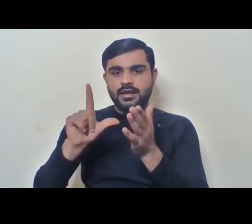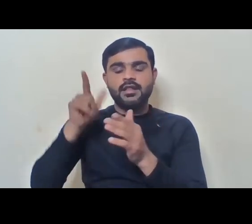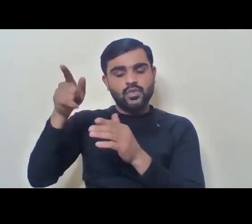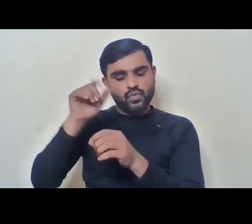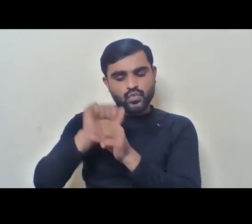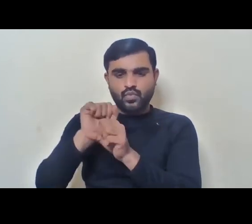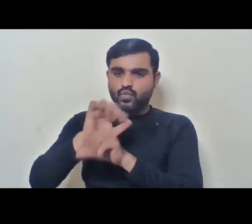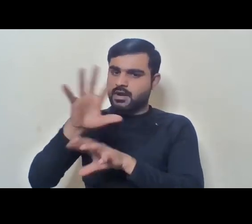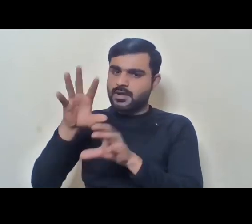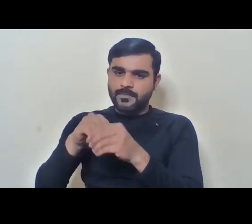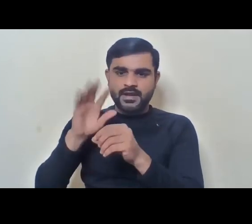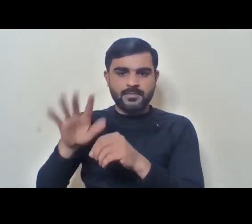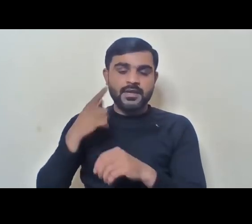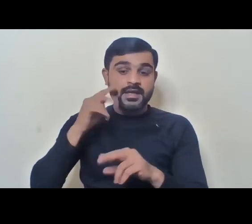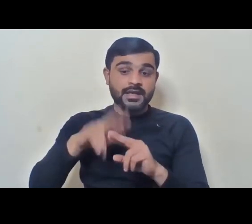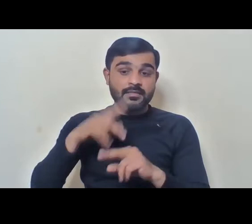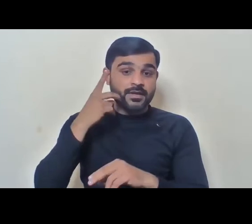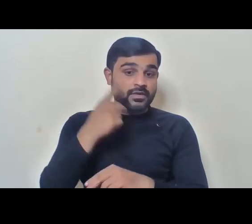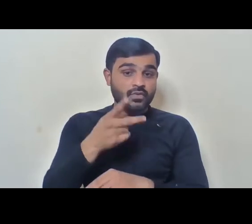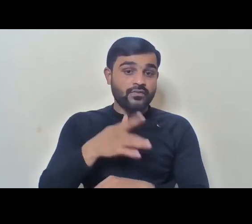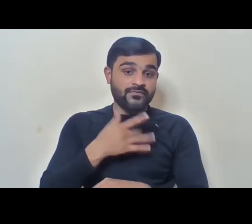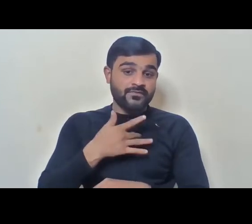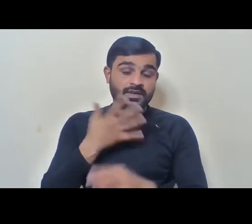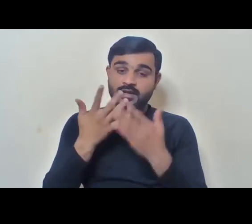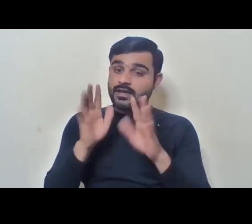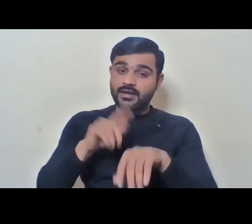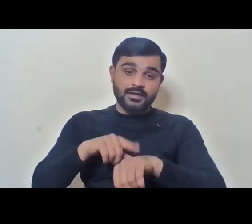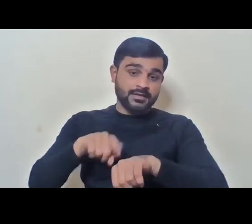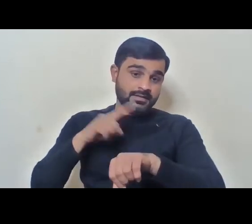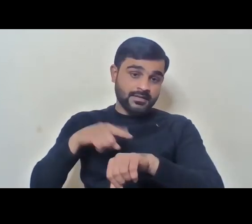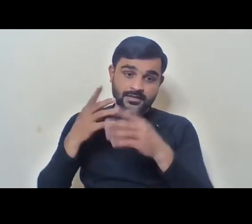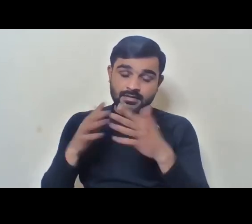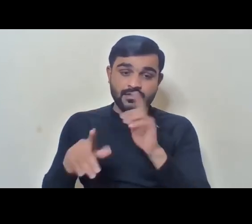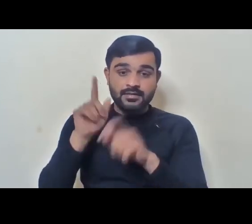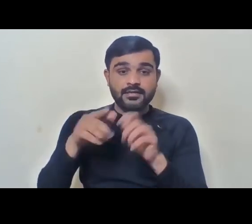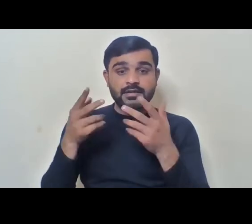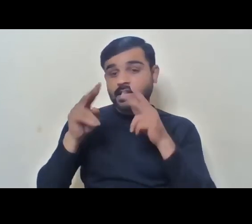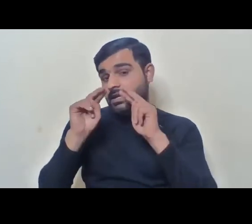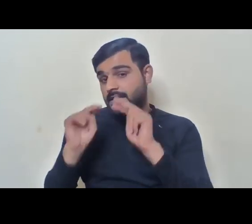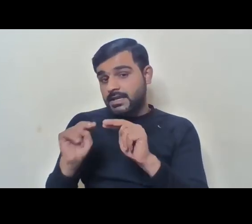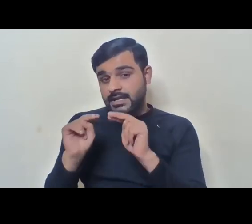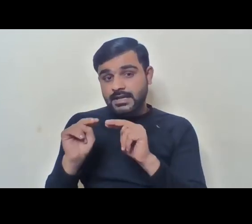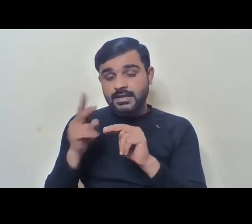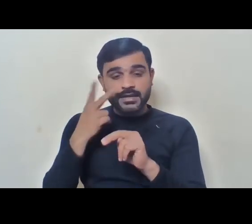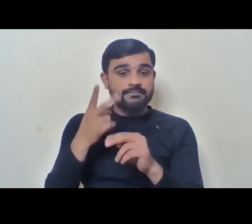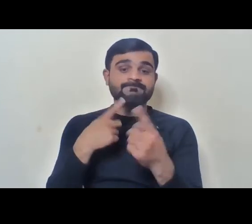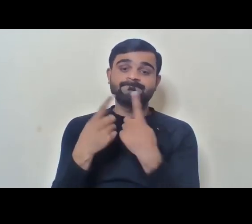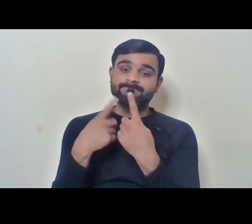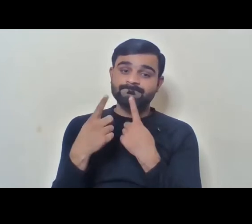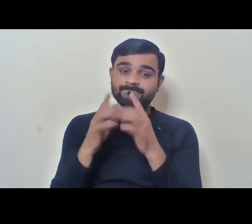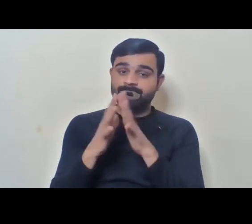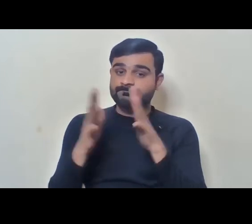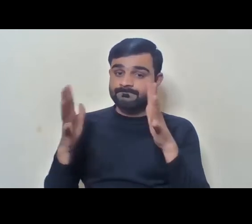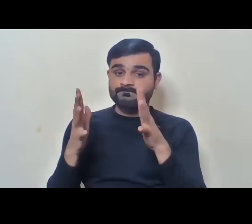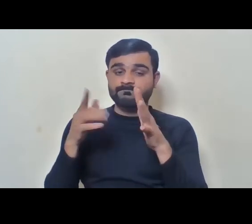And if you feel that any time there is a need to just talk more